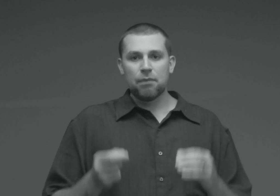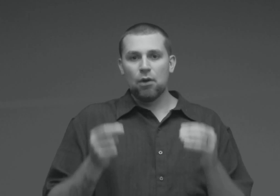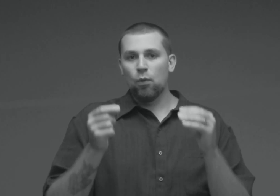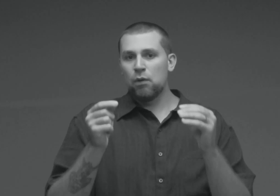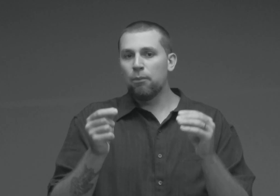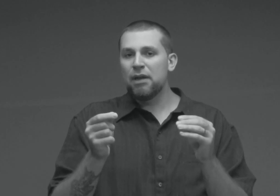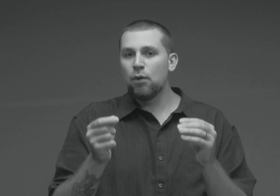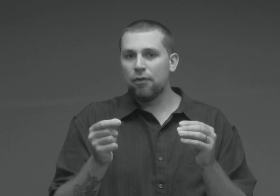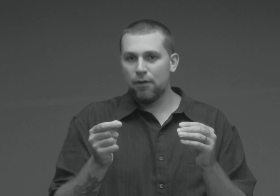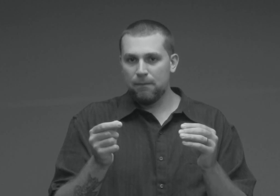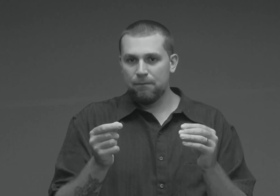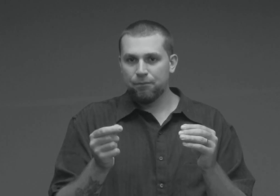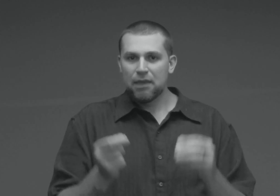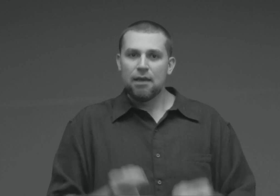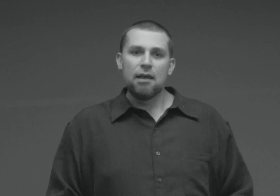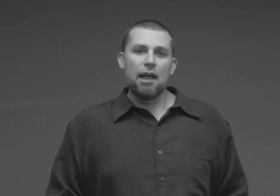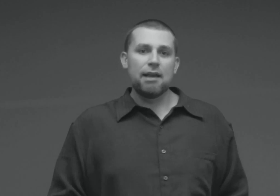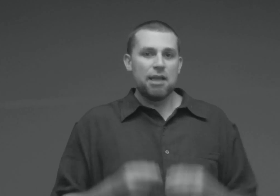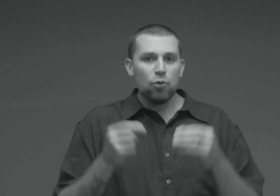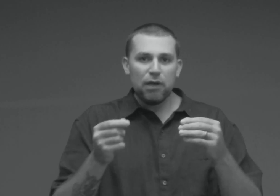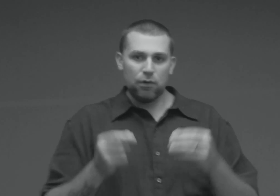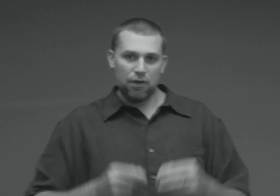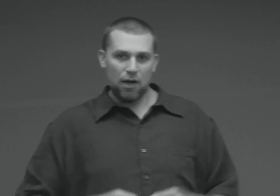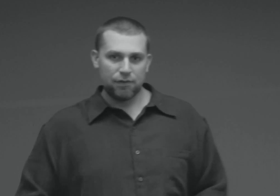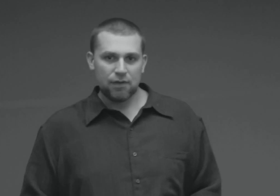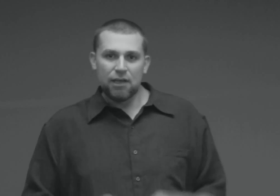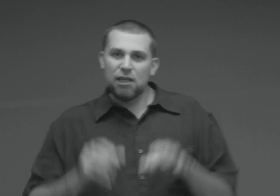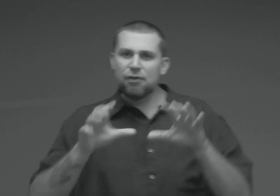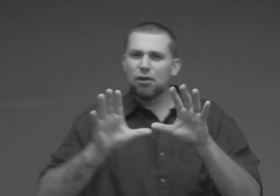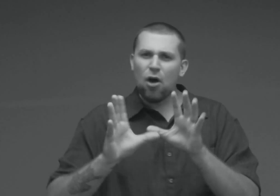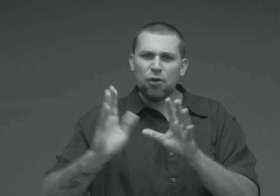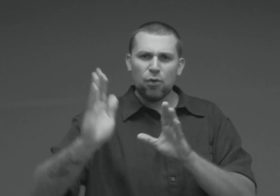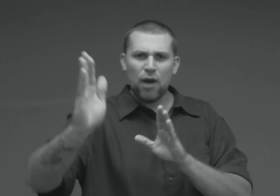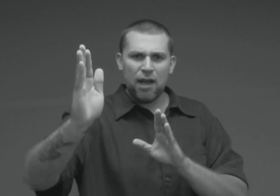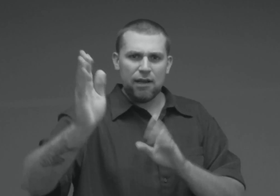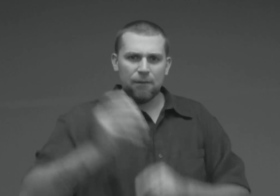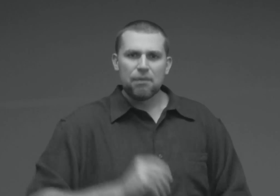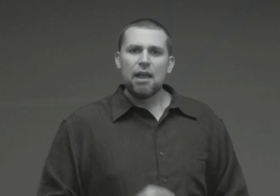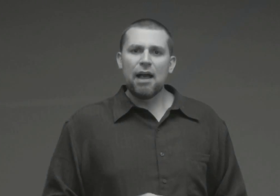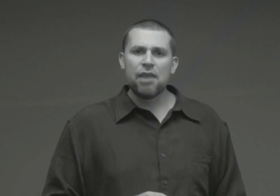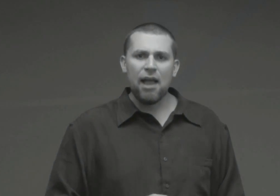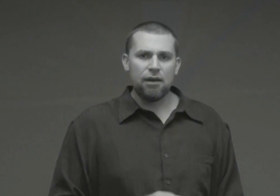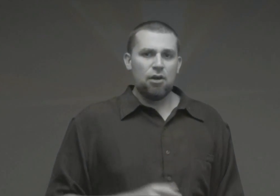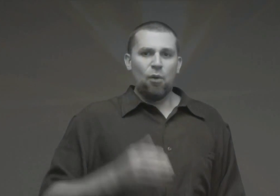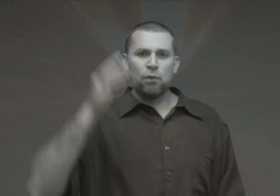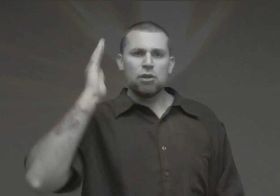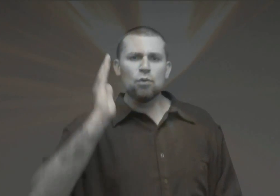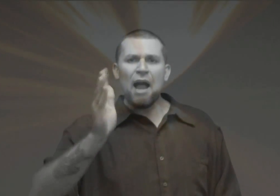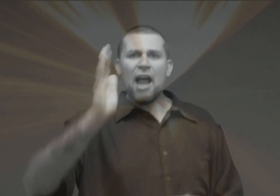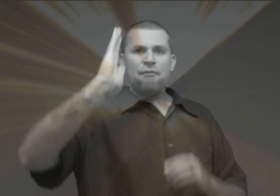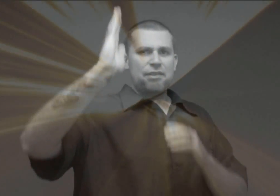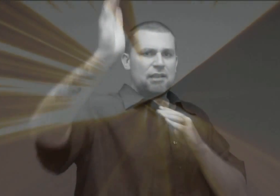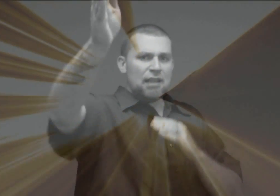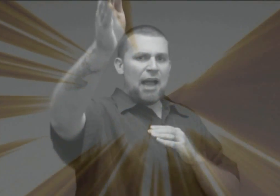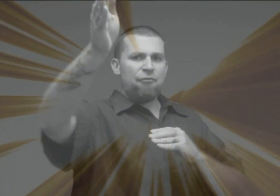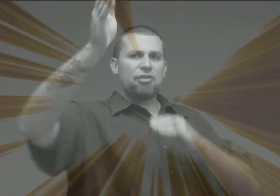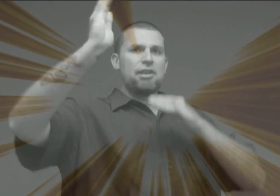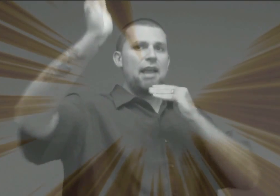we will be with him. And he will be with us, even along the way. And then, we will arrive at the life at the